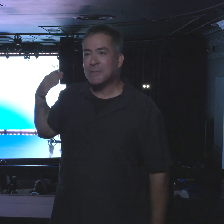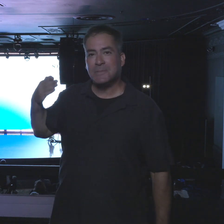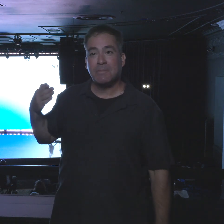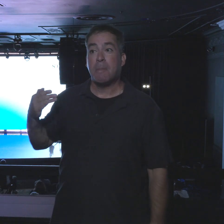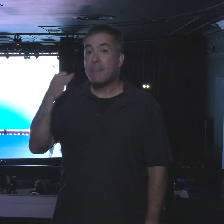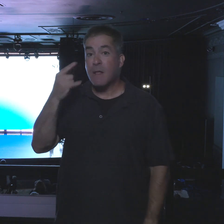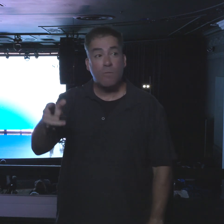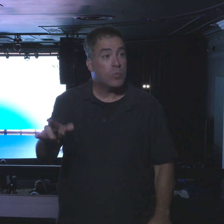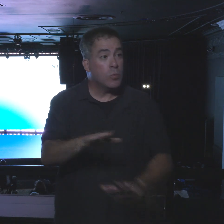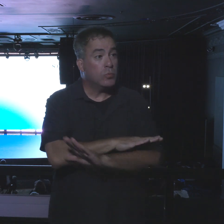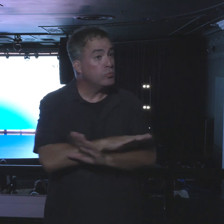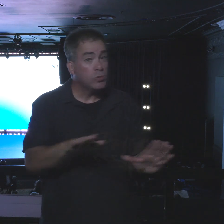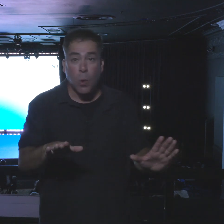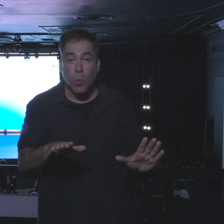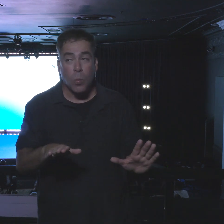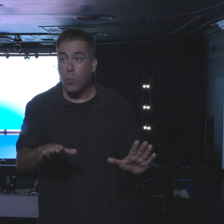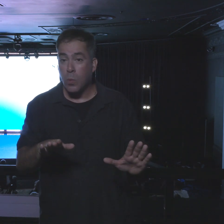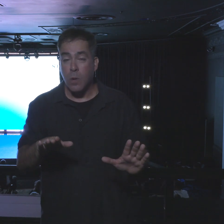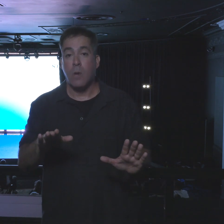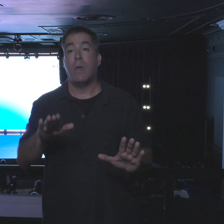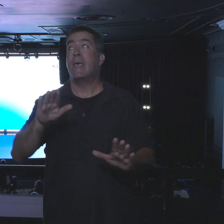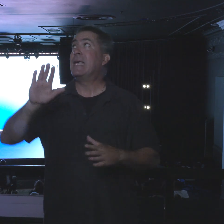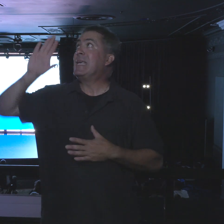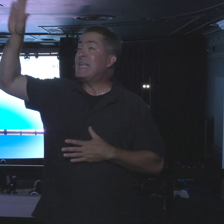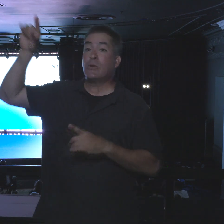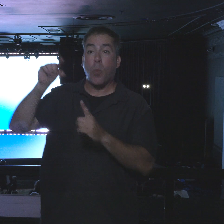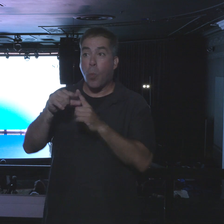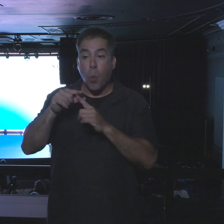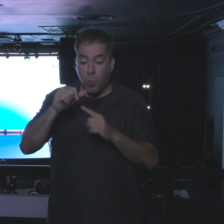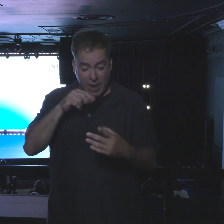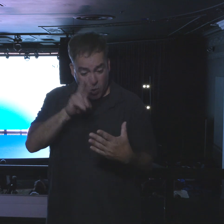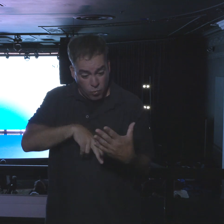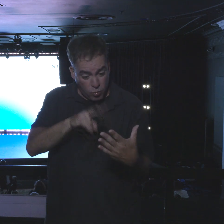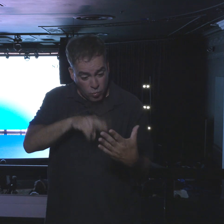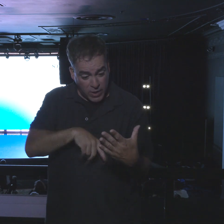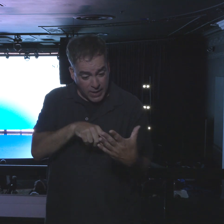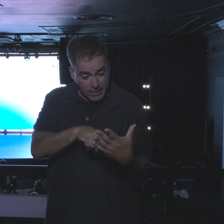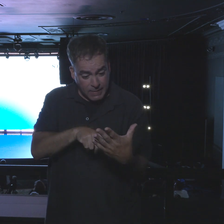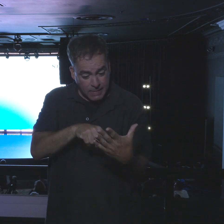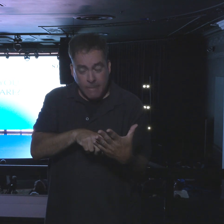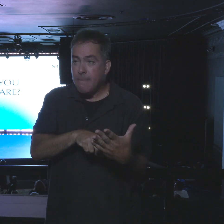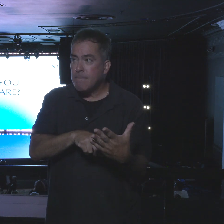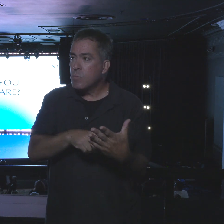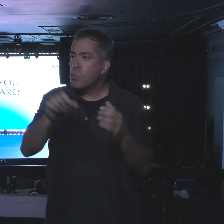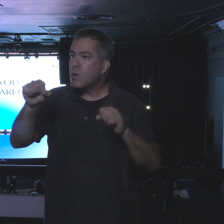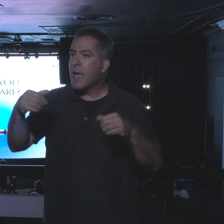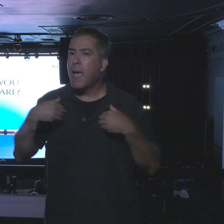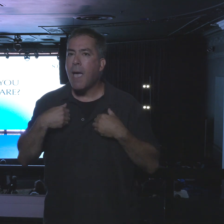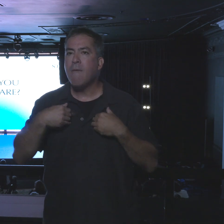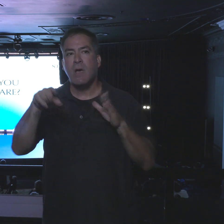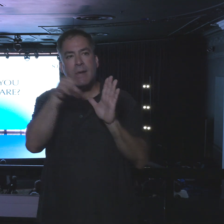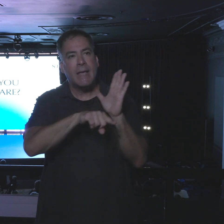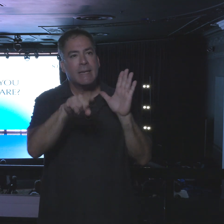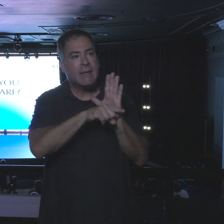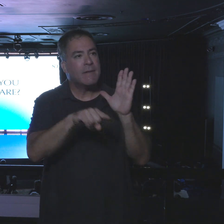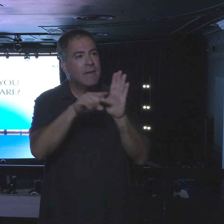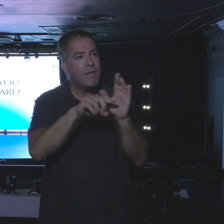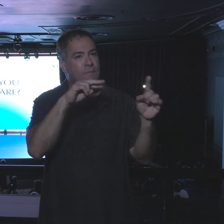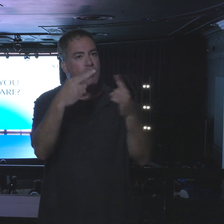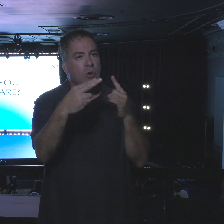See, if you don't hold up the word of God, you can have a very negative view of God.